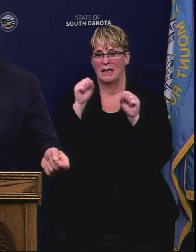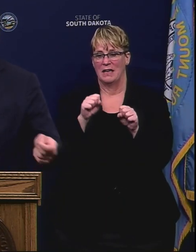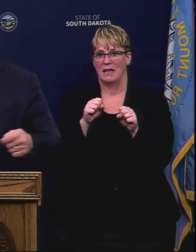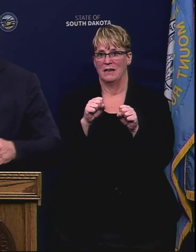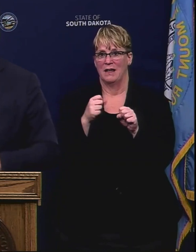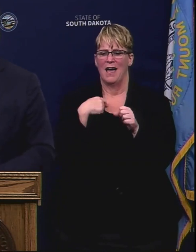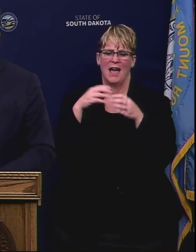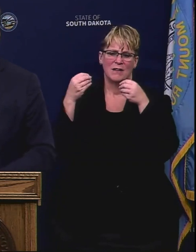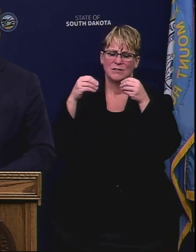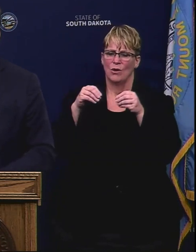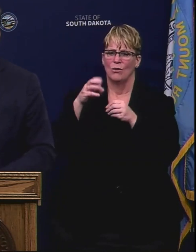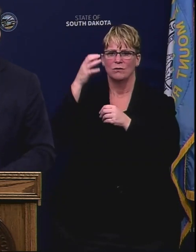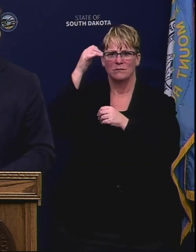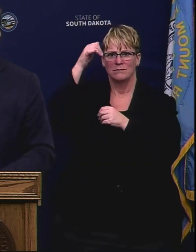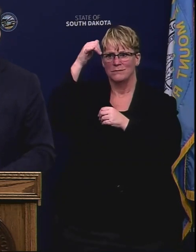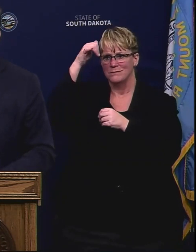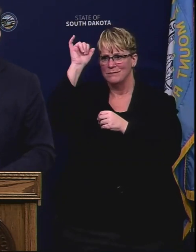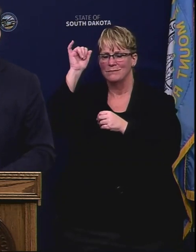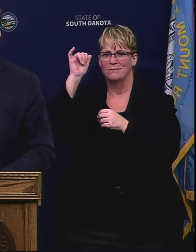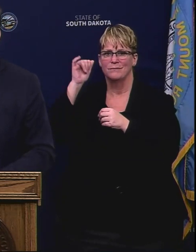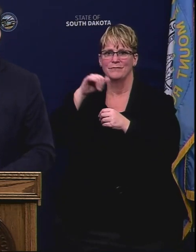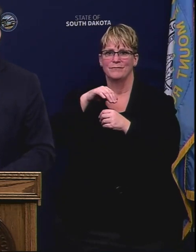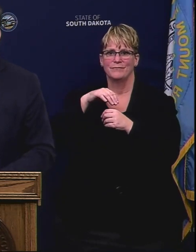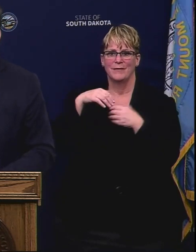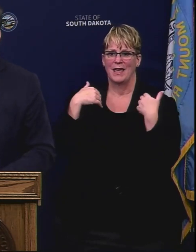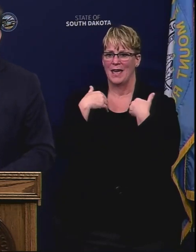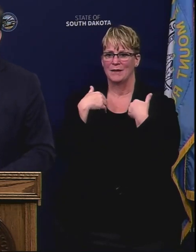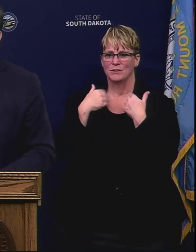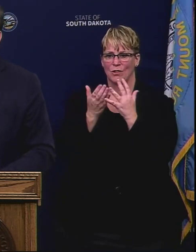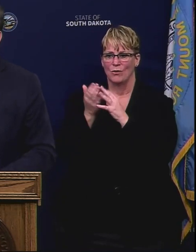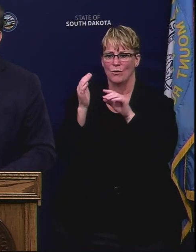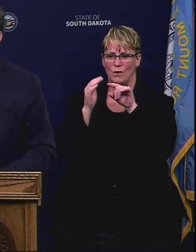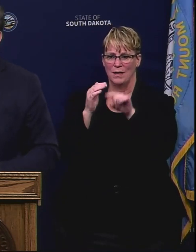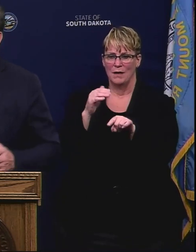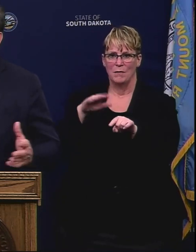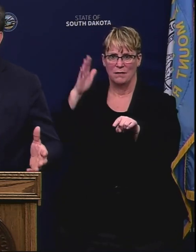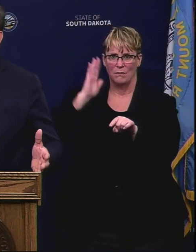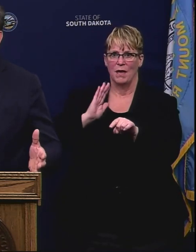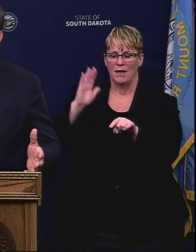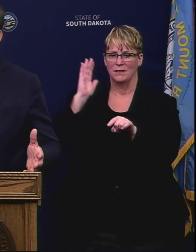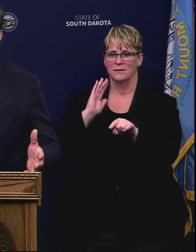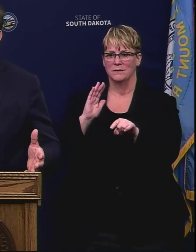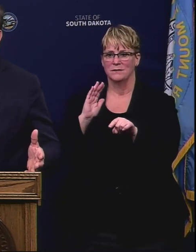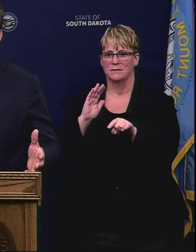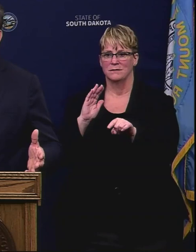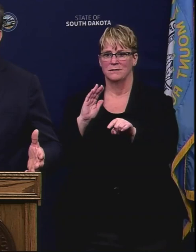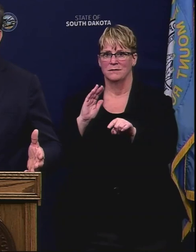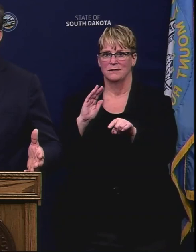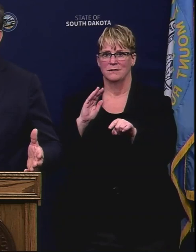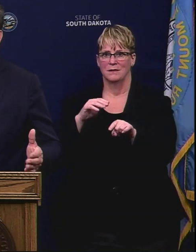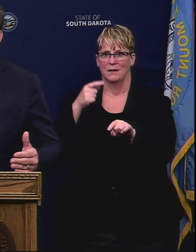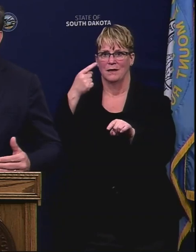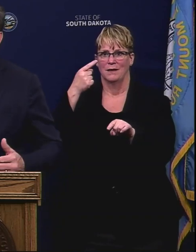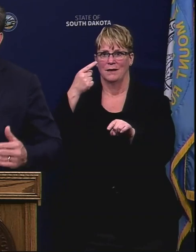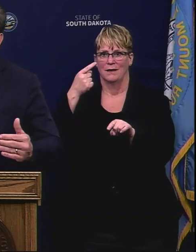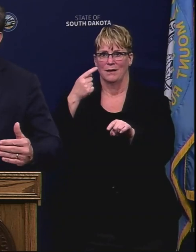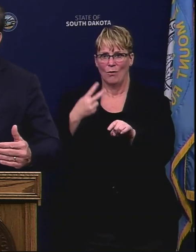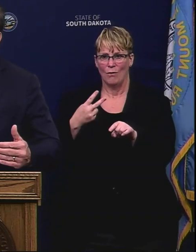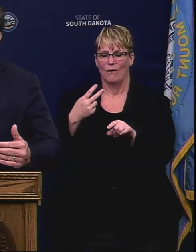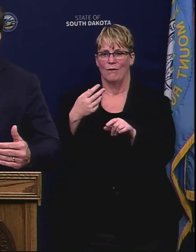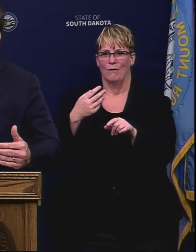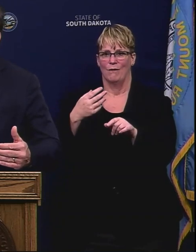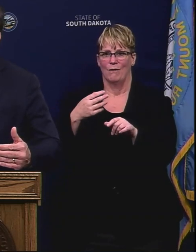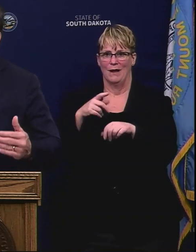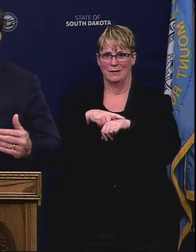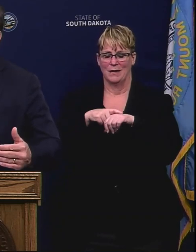I've sold beef through him in the past a quarter at time. The next